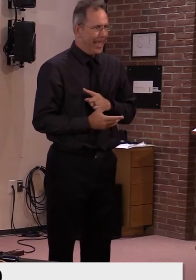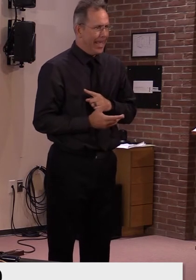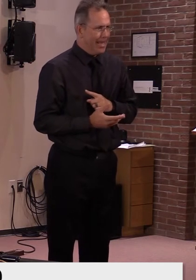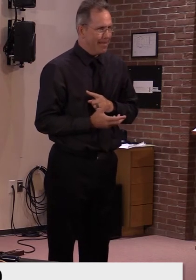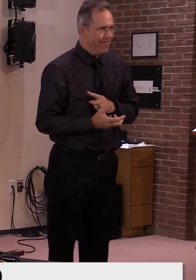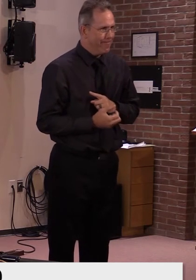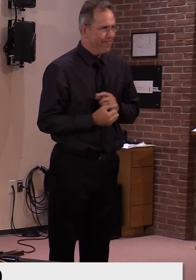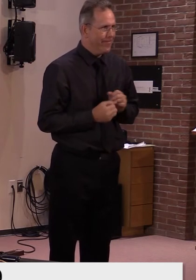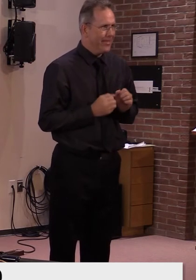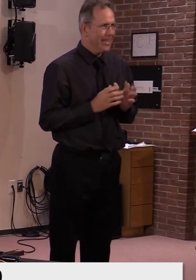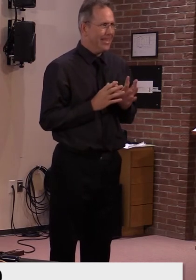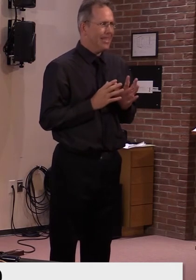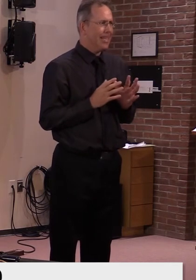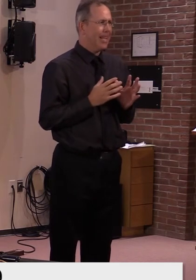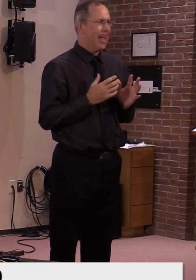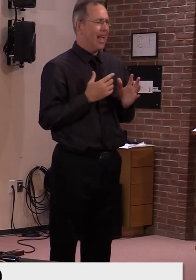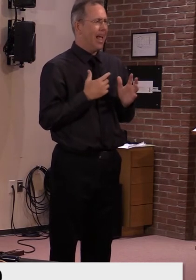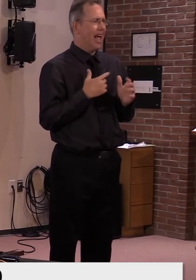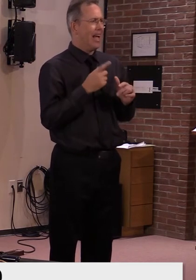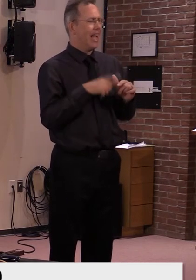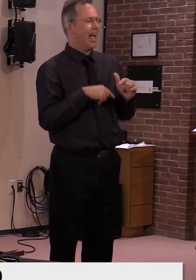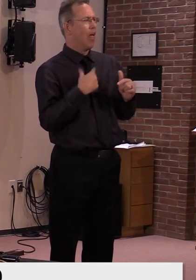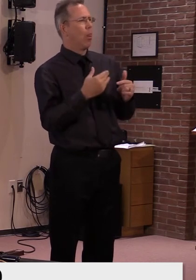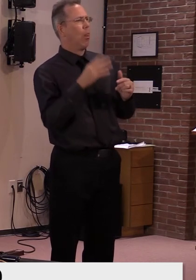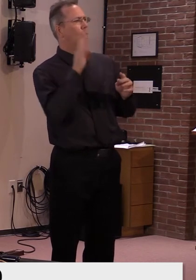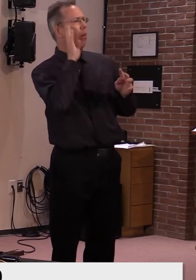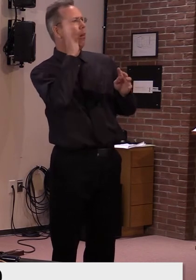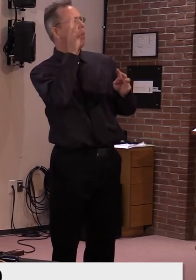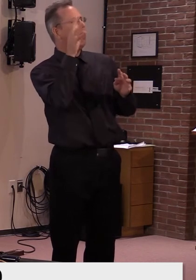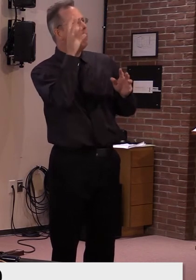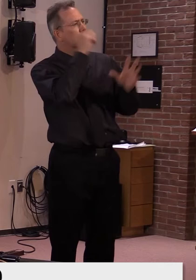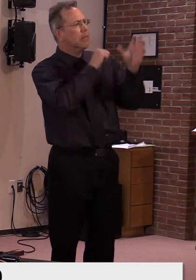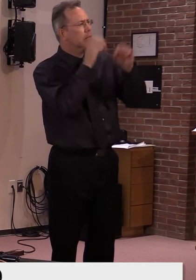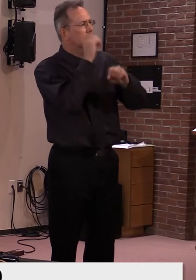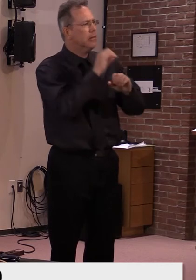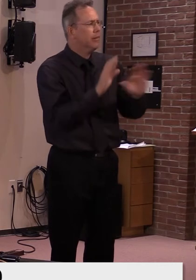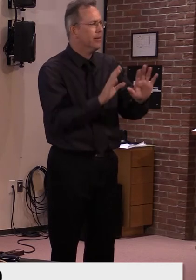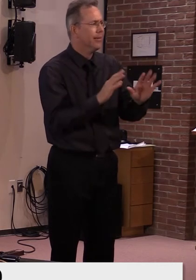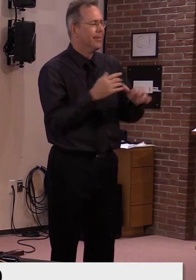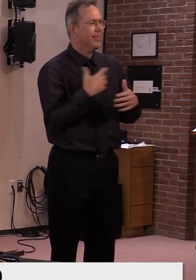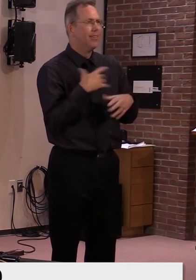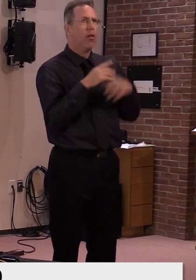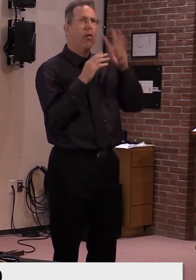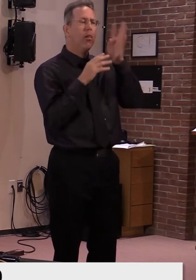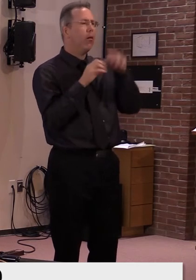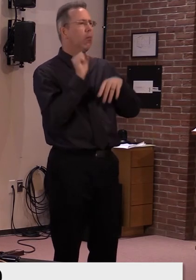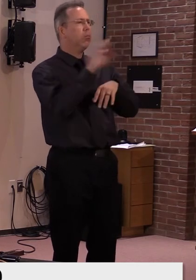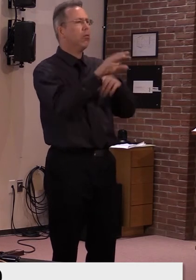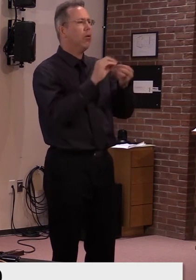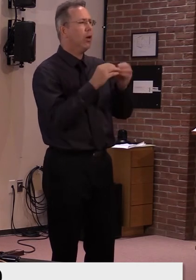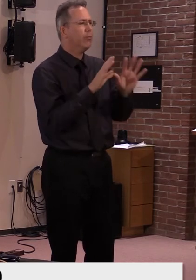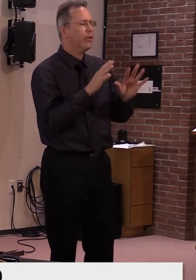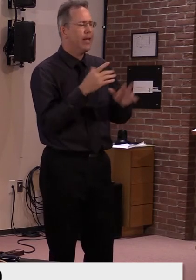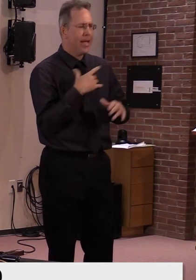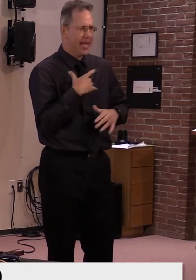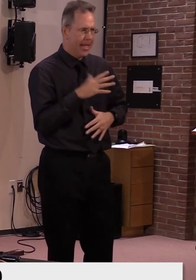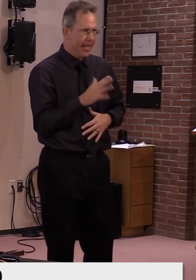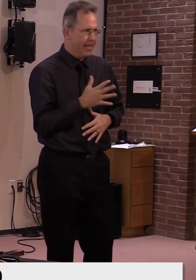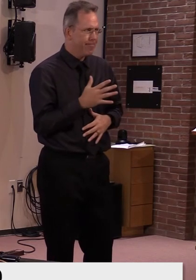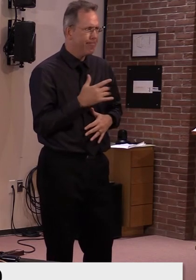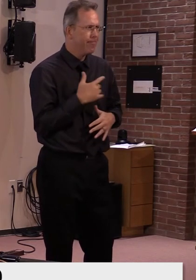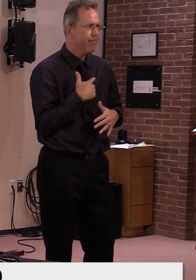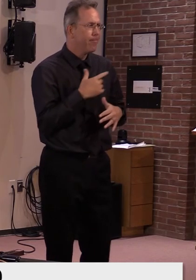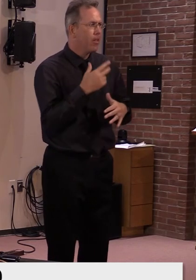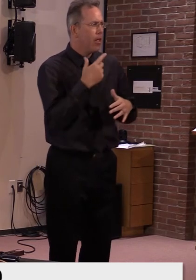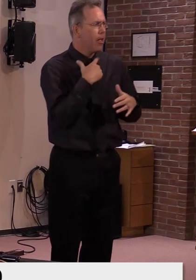I don't recall anything that strikes me as unusual in that area. Um, but